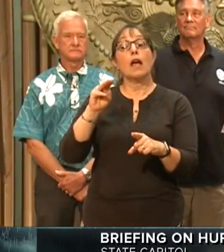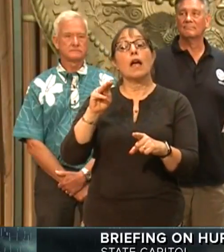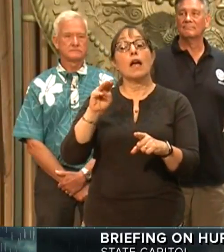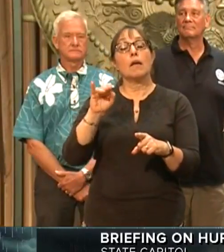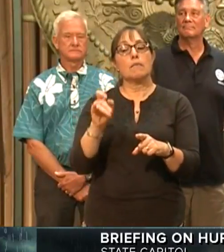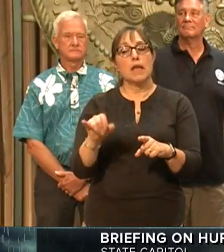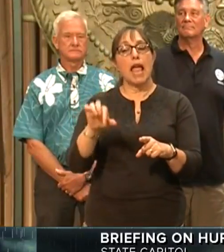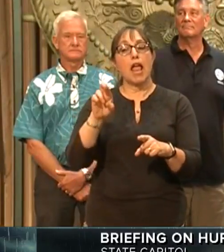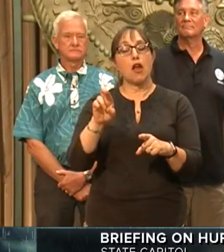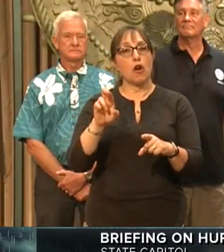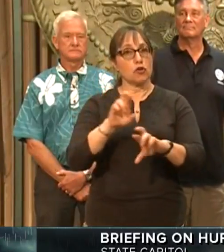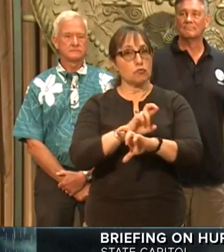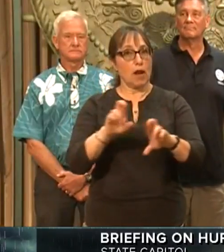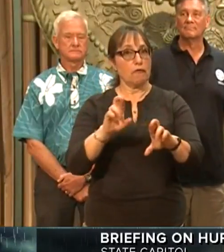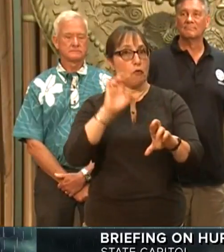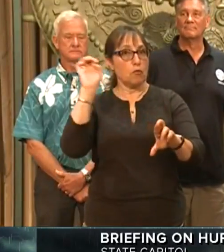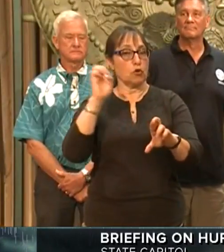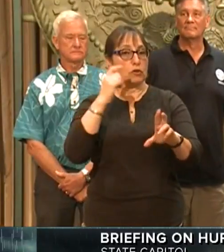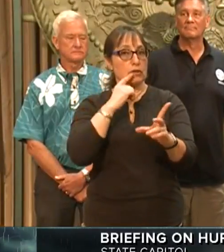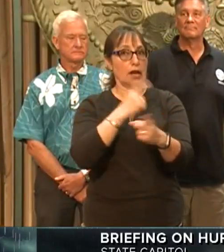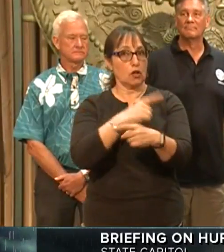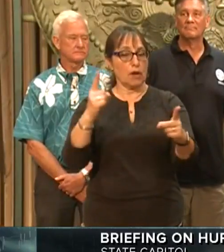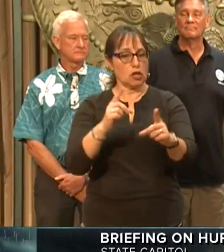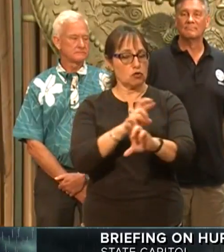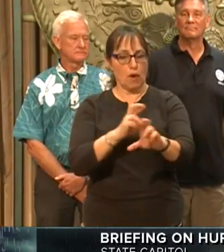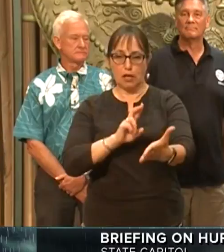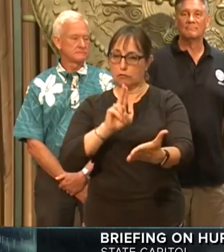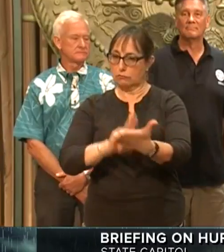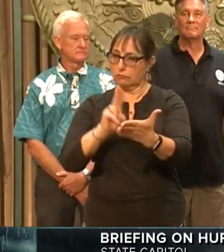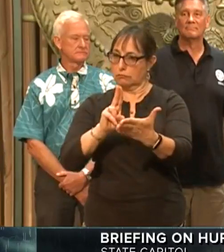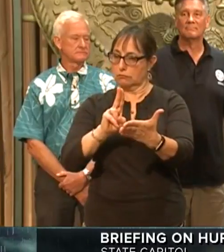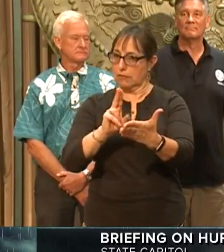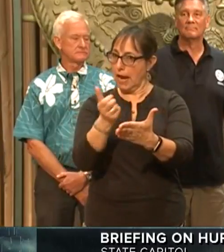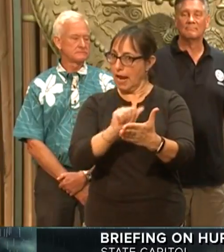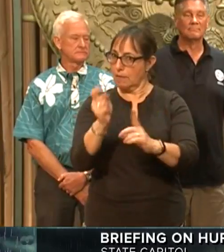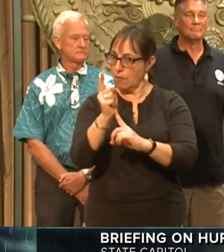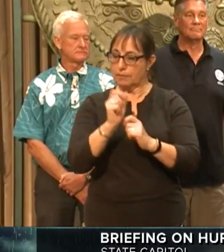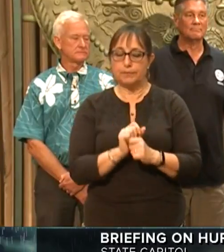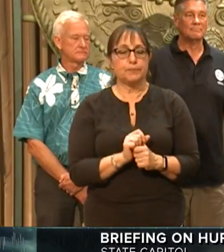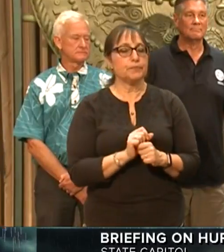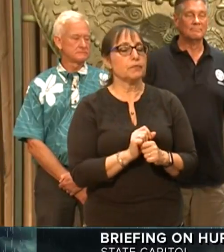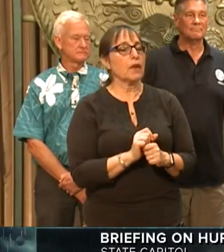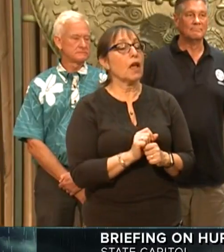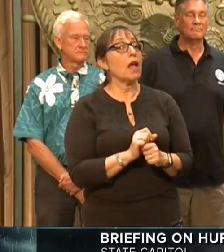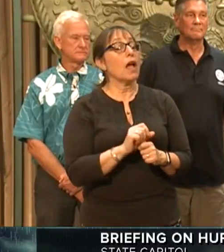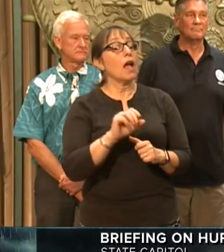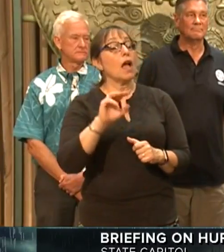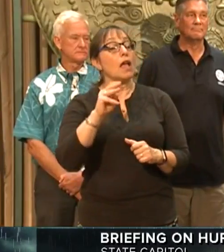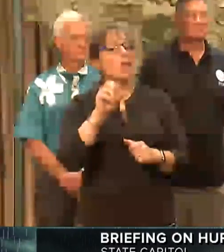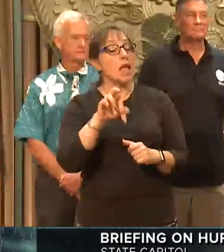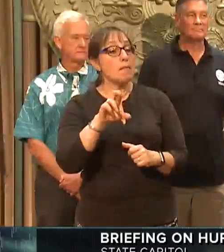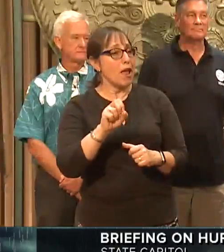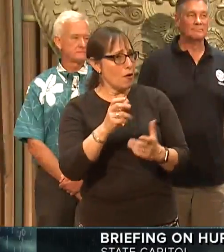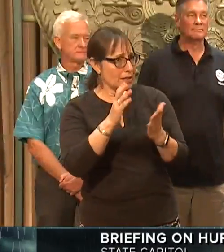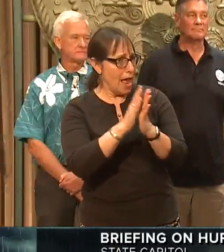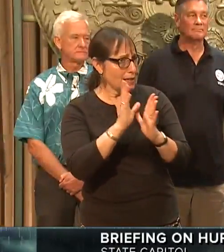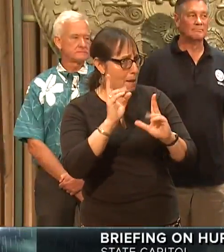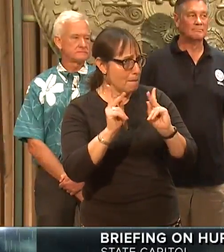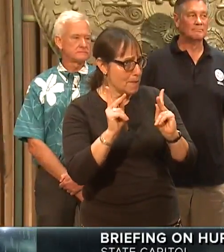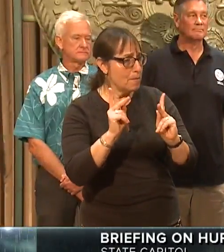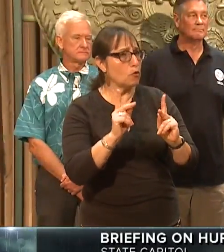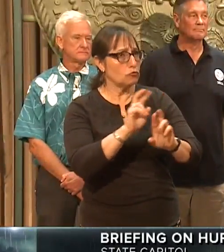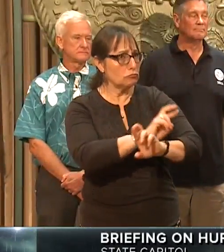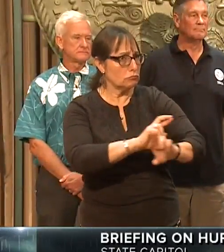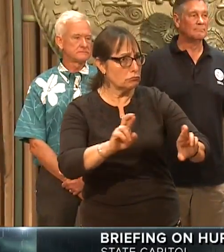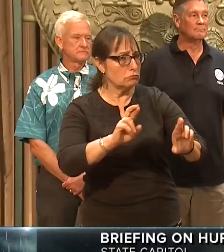prepared an emergency declaration and is ready to sign that declaration at the right time. The mayor is asking people to prepare. As the speakers before